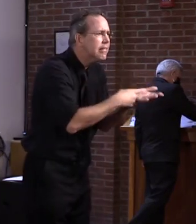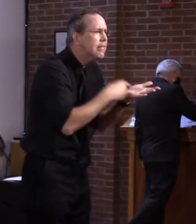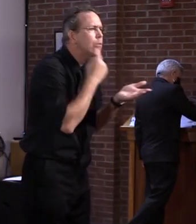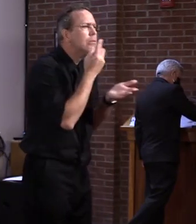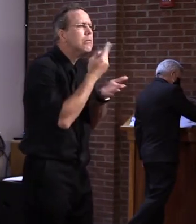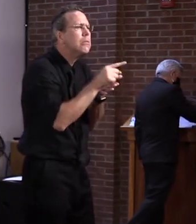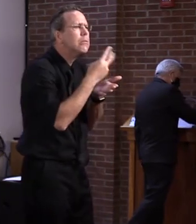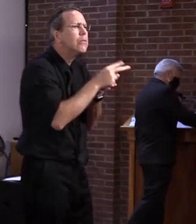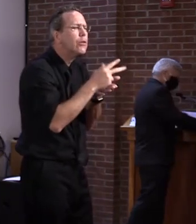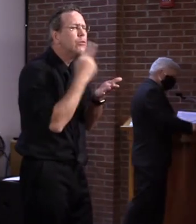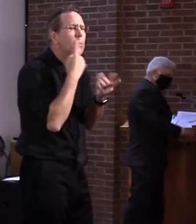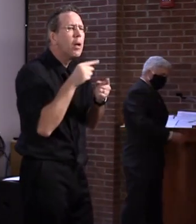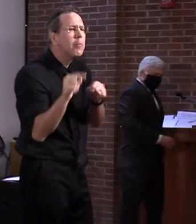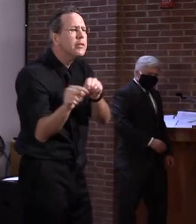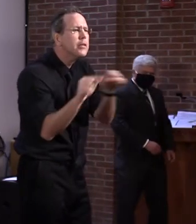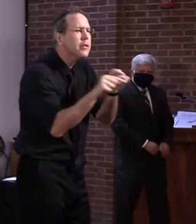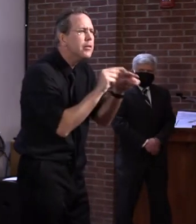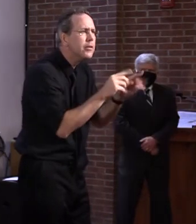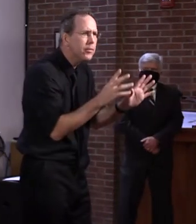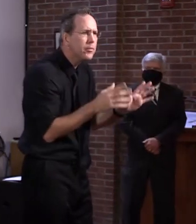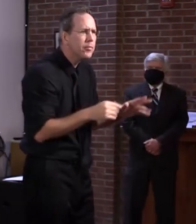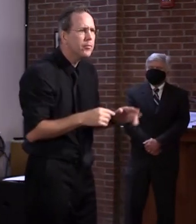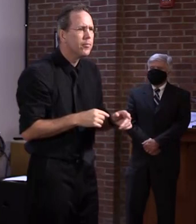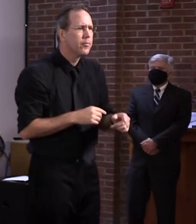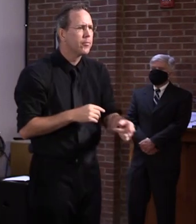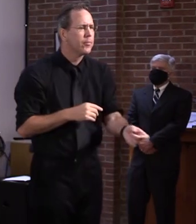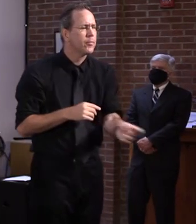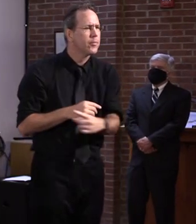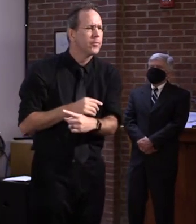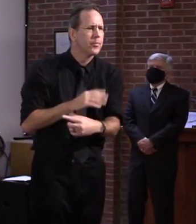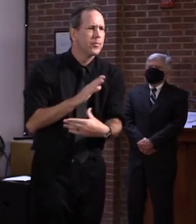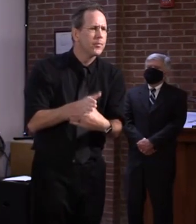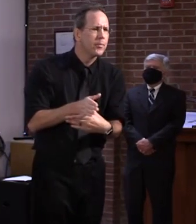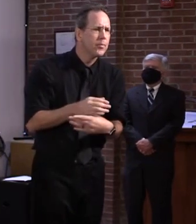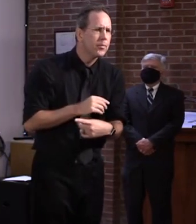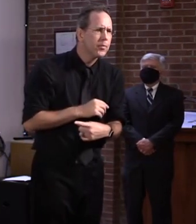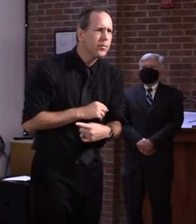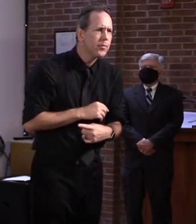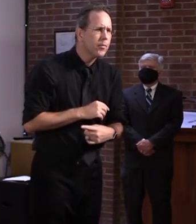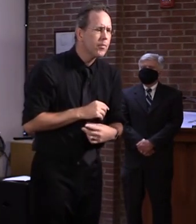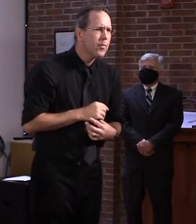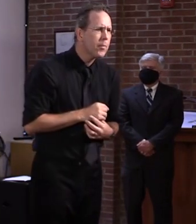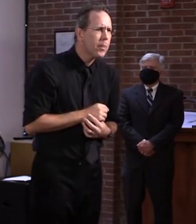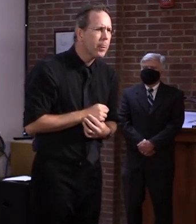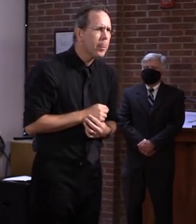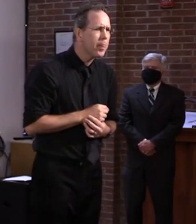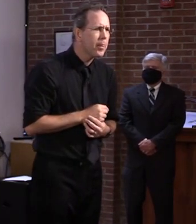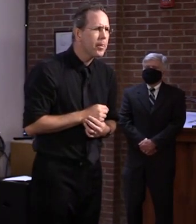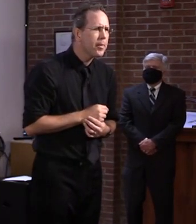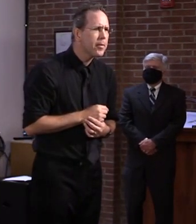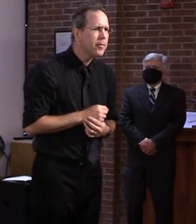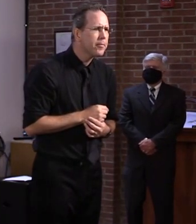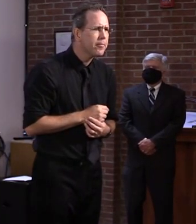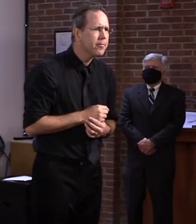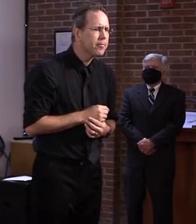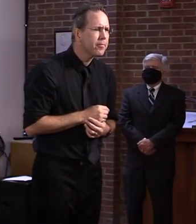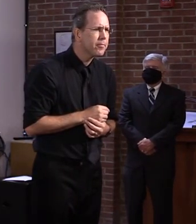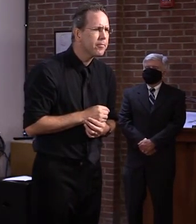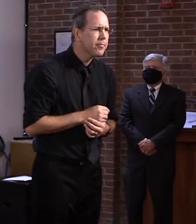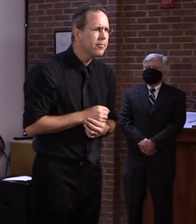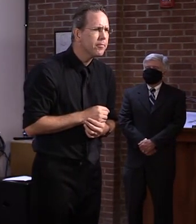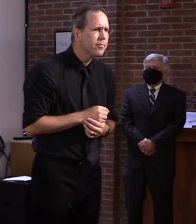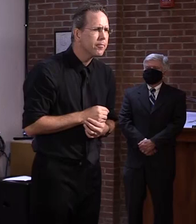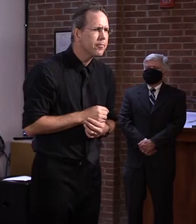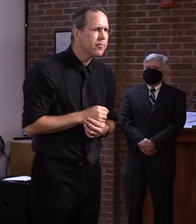there any, are there any particular, uh, fields where, where, where we are severely